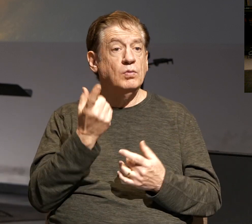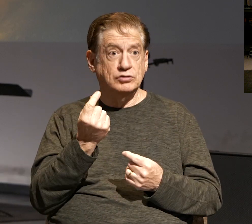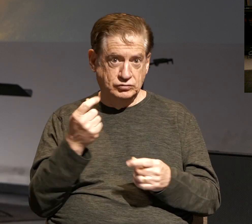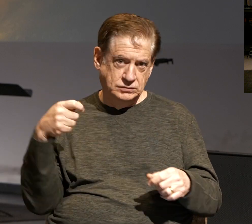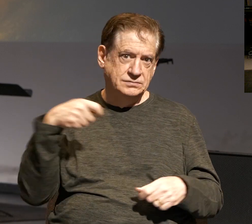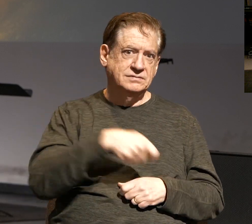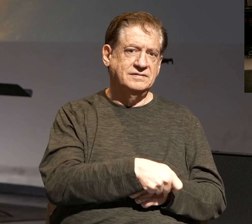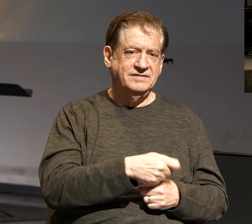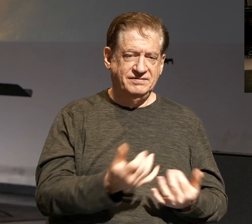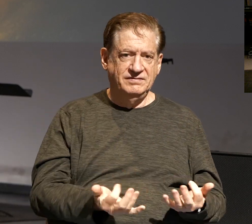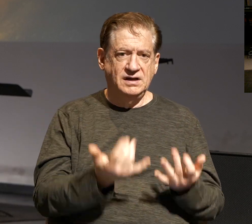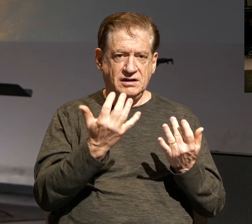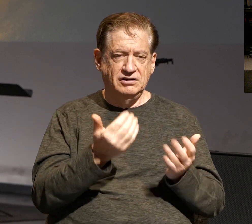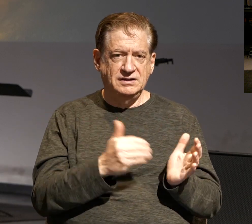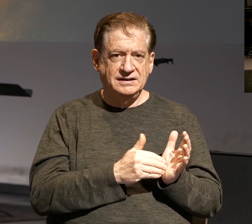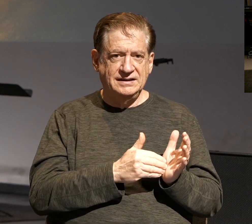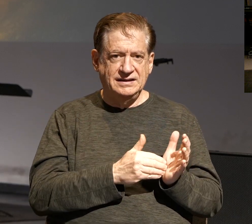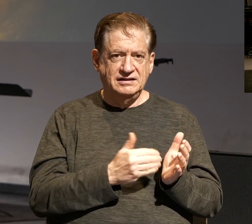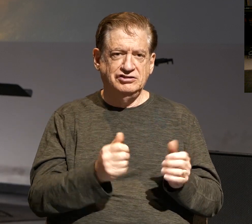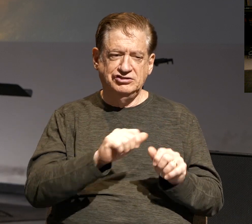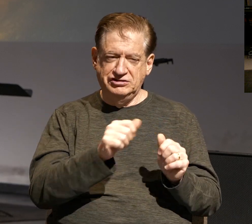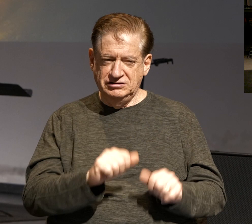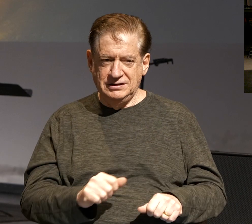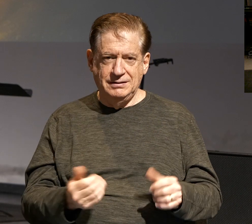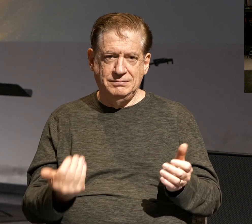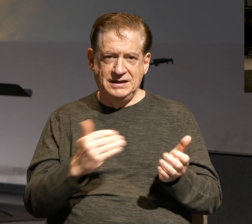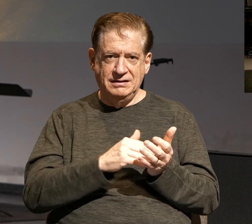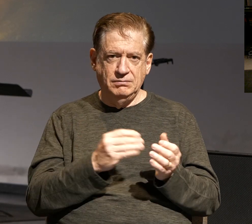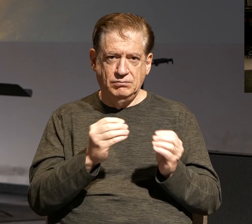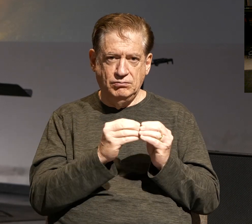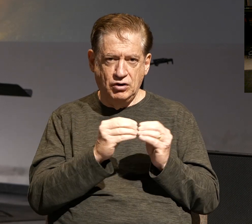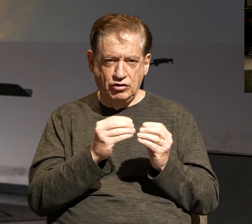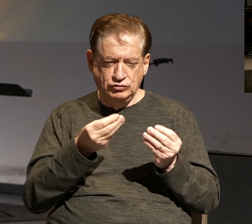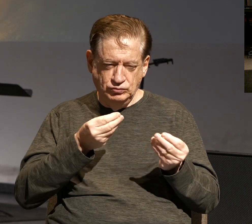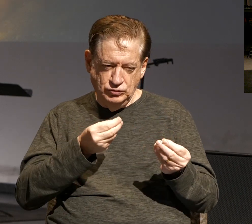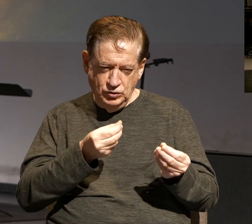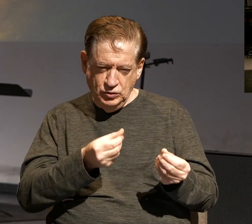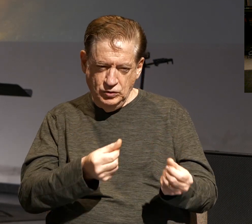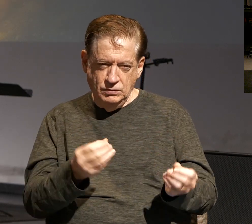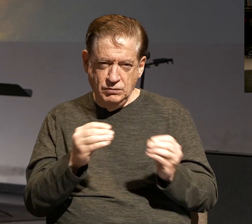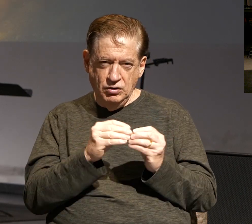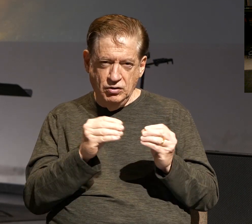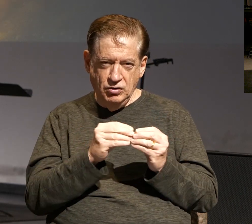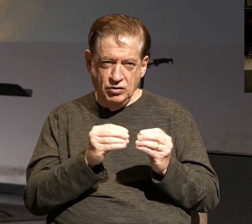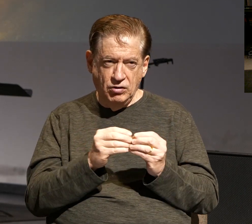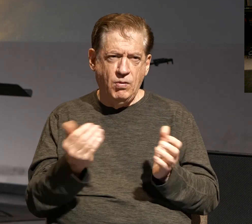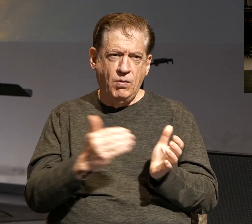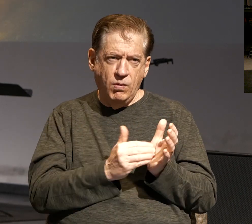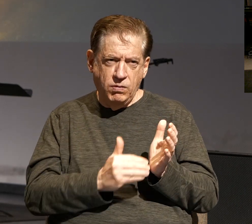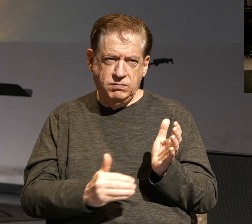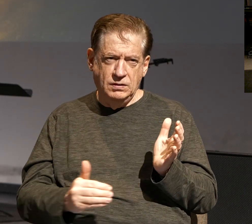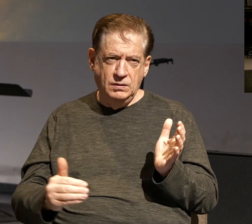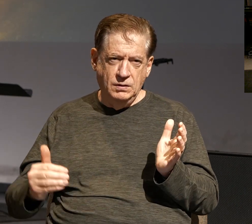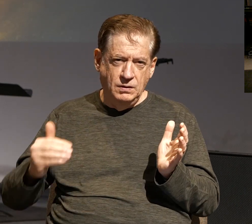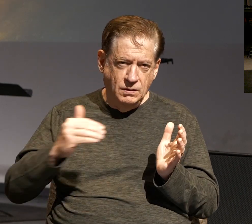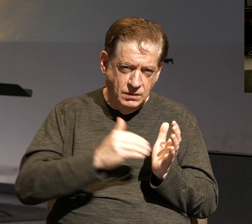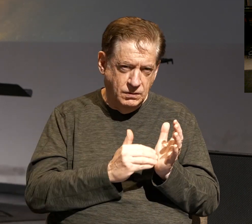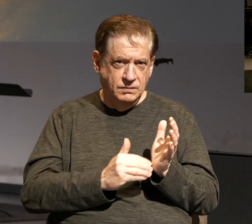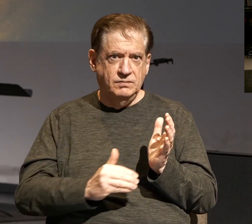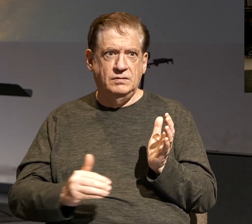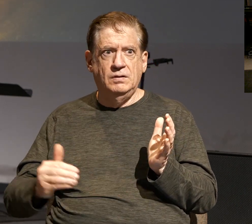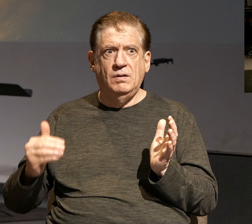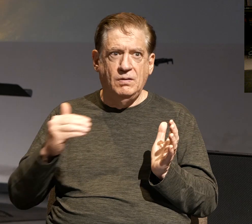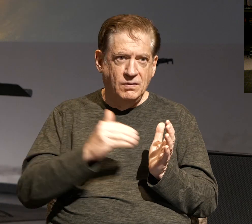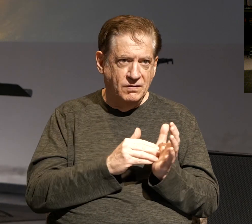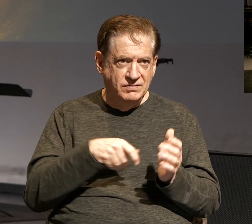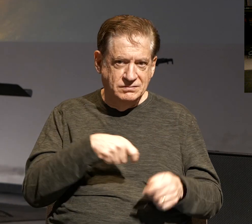Drop it right back in the fire. Reshape it a little bit more. Smooth it out a little bit more. You do it over and over and